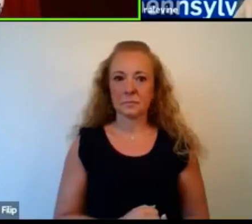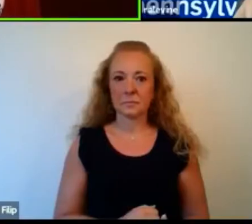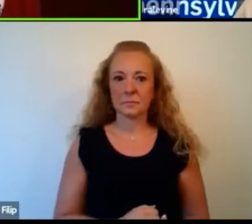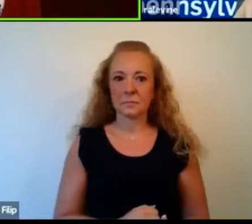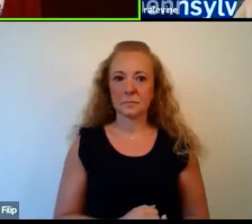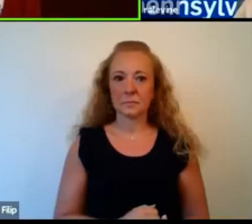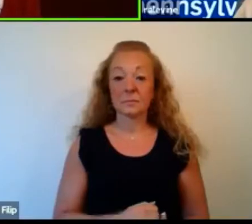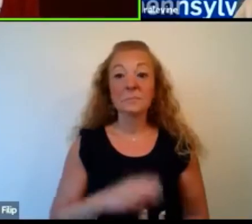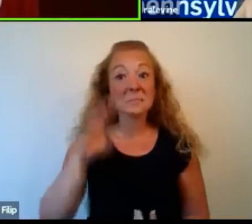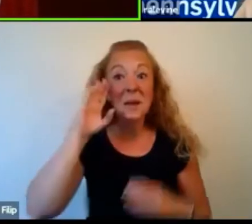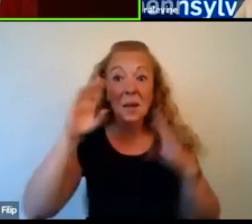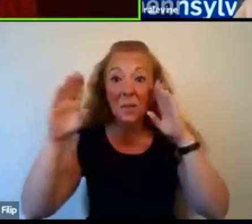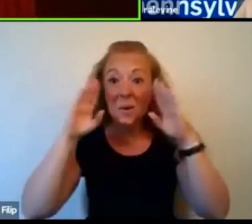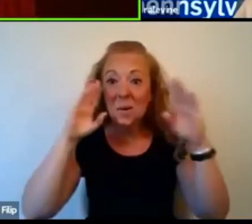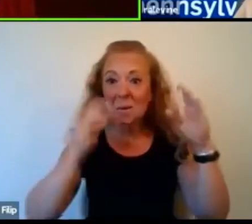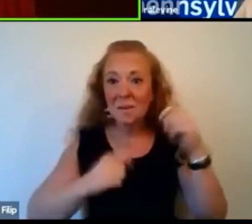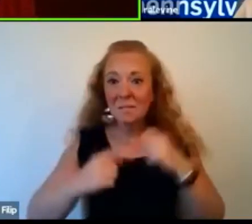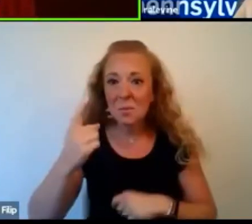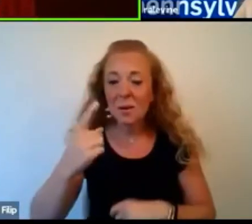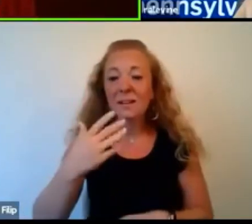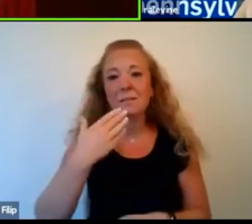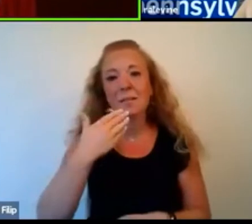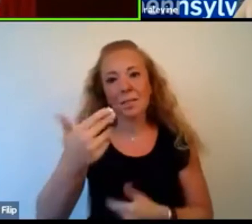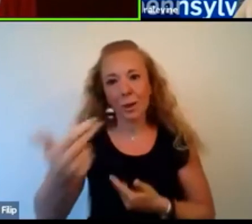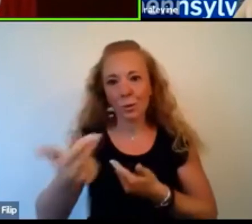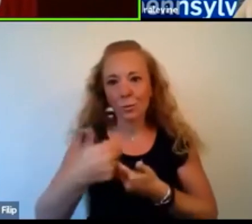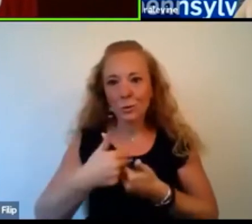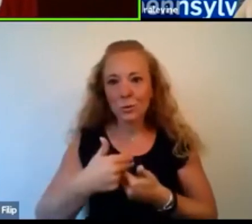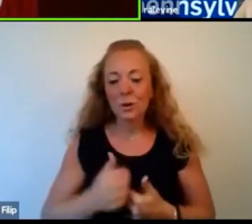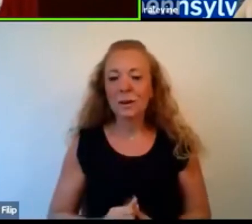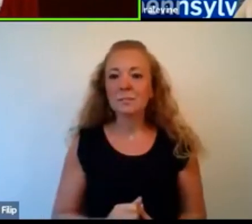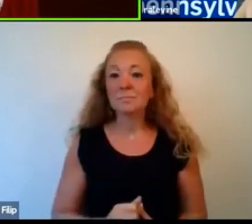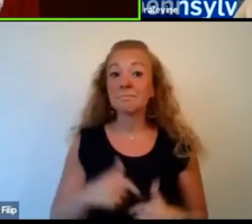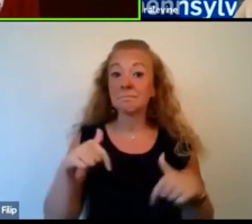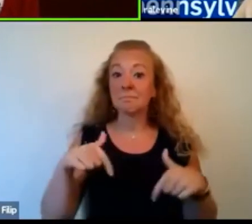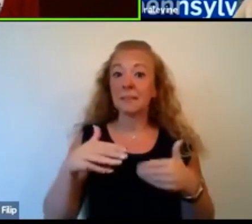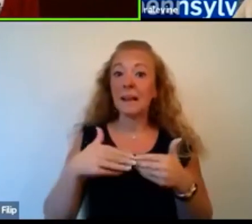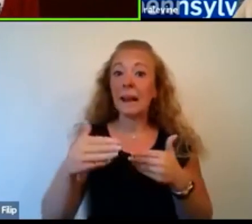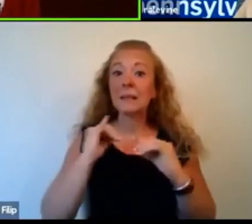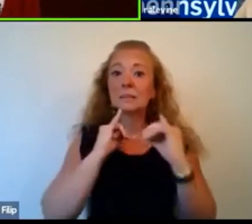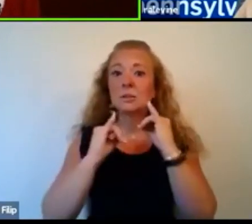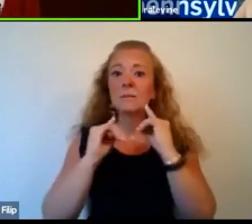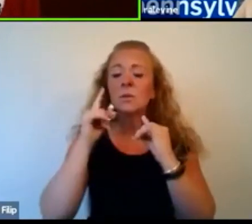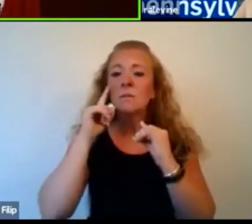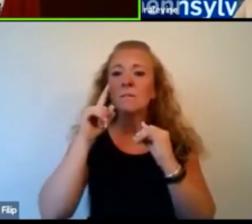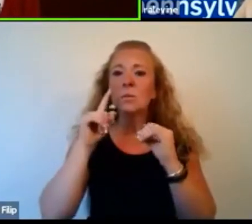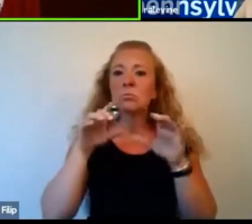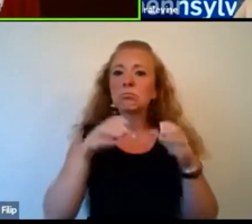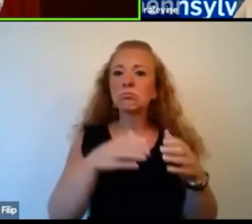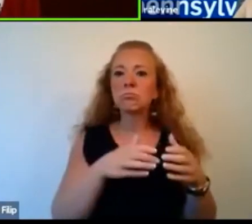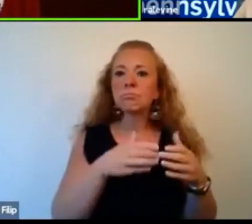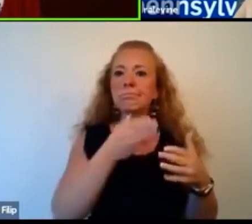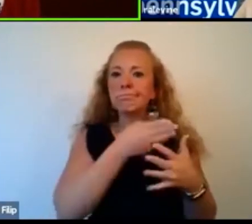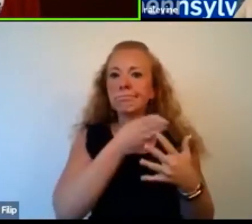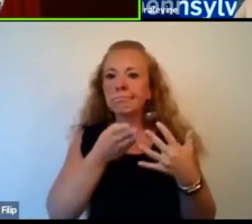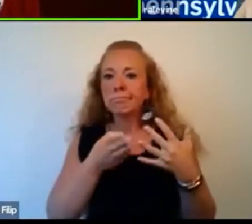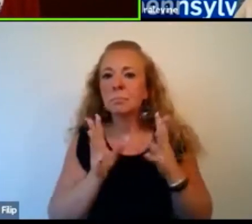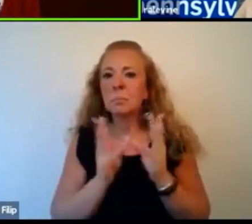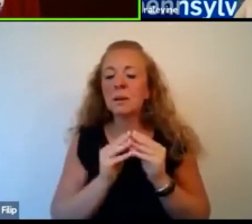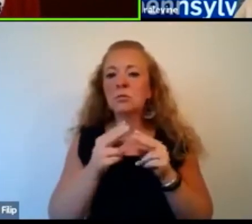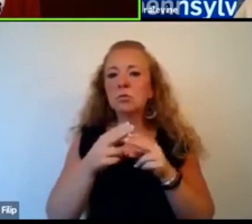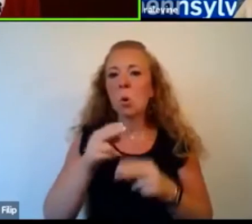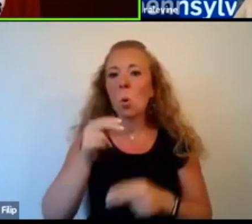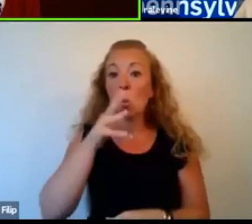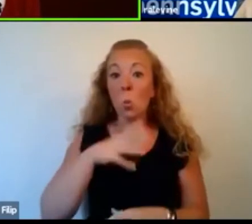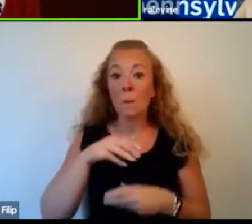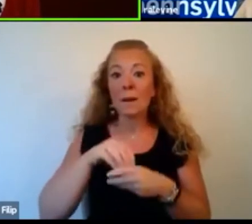Hello, everyone. Thanks for joining us today for our next interview in the Women in STEM Speaker Series. Every